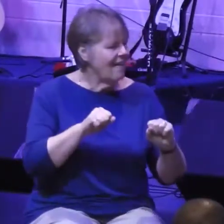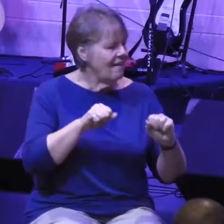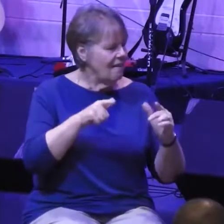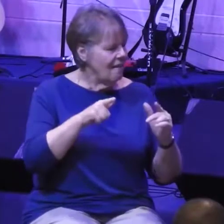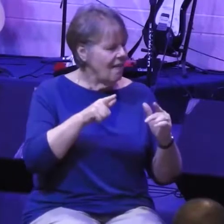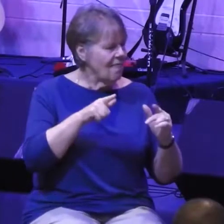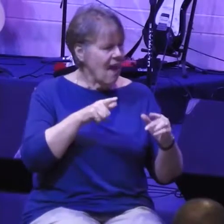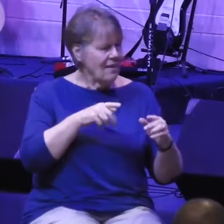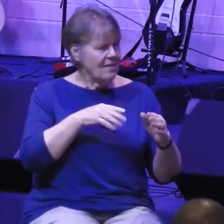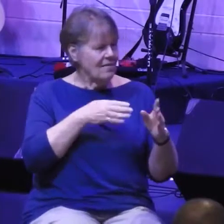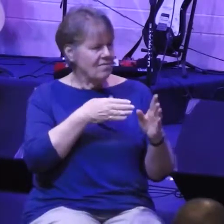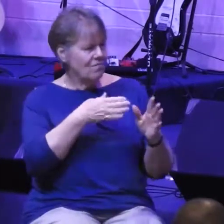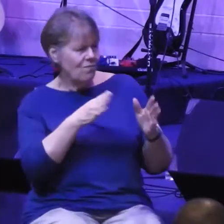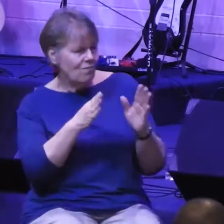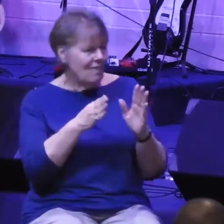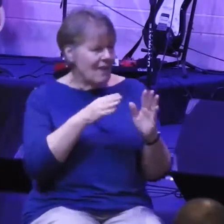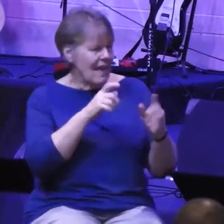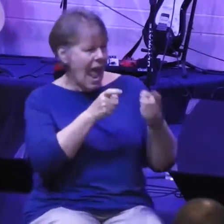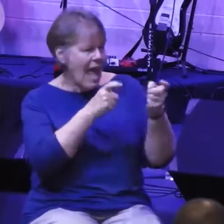stand in front of us.